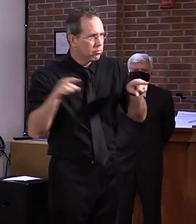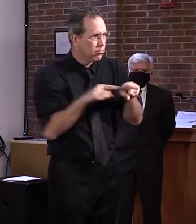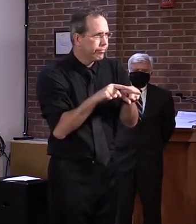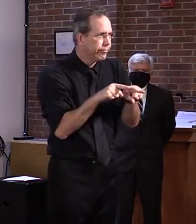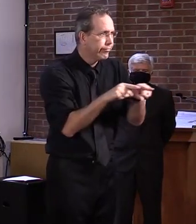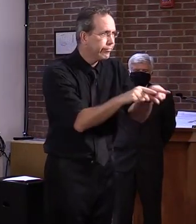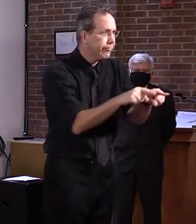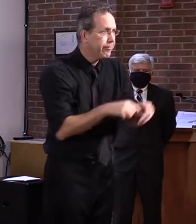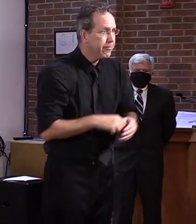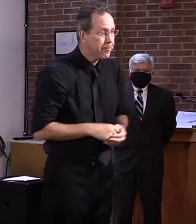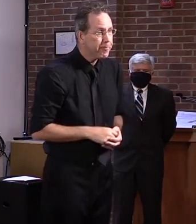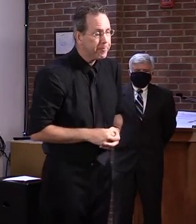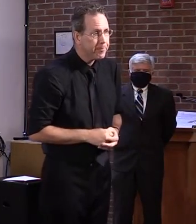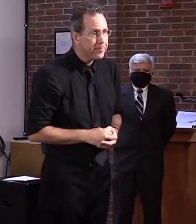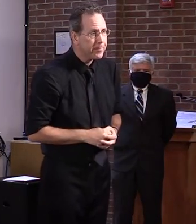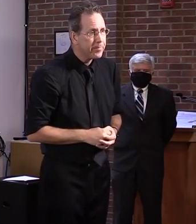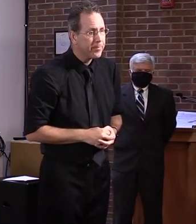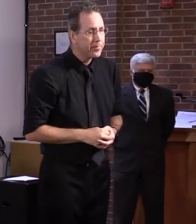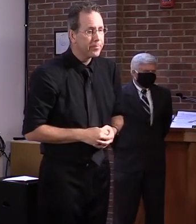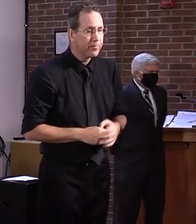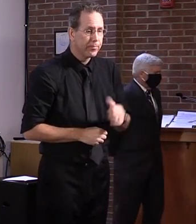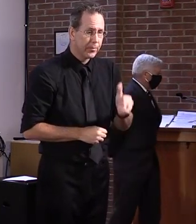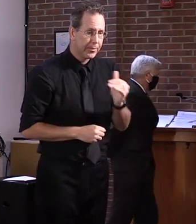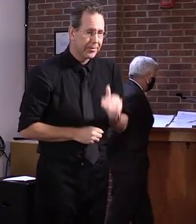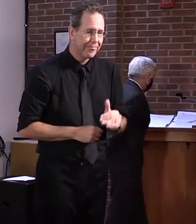Thanks, Tim. Greg, the county courier.